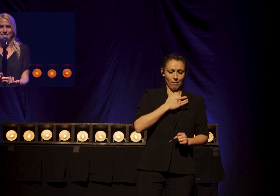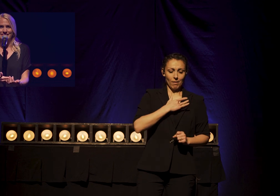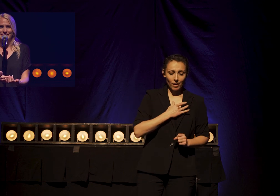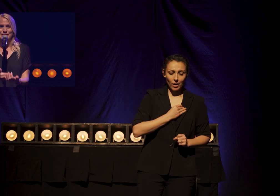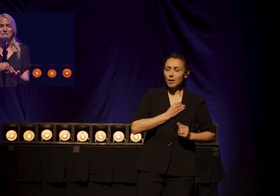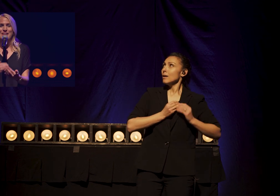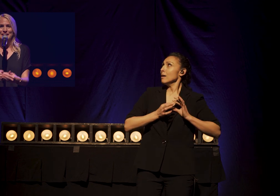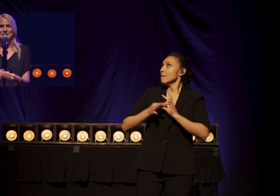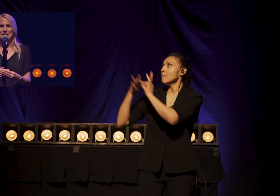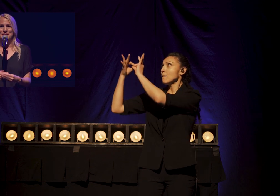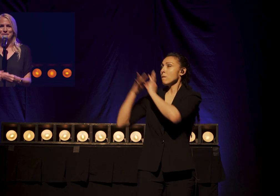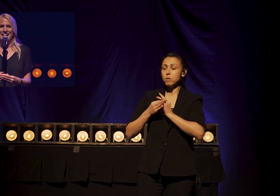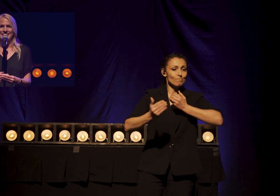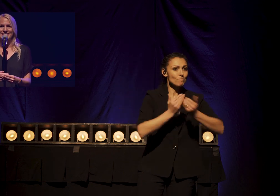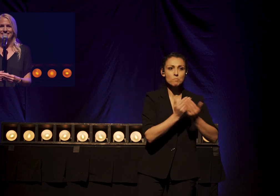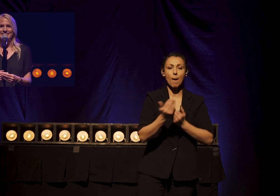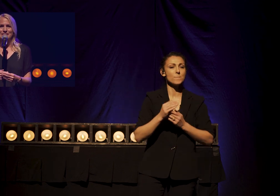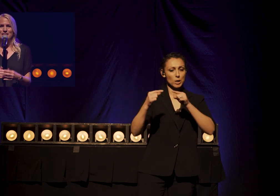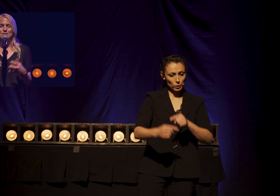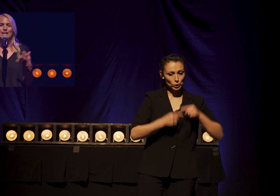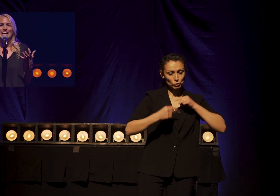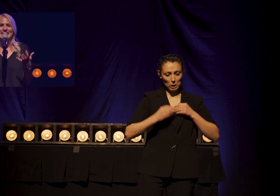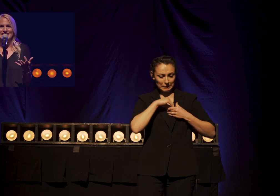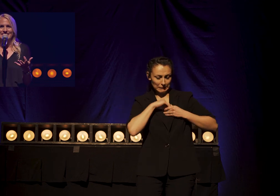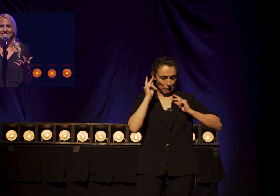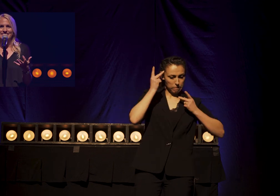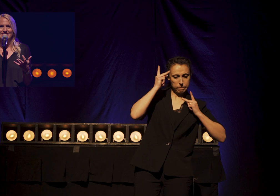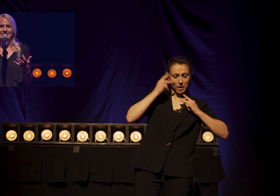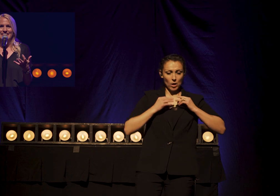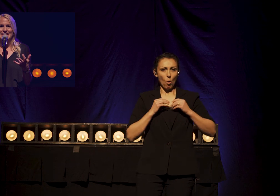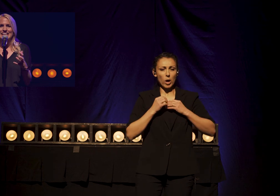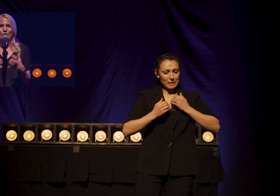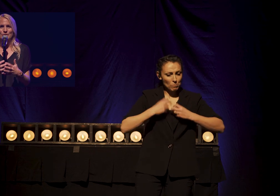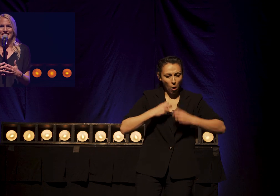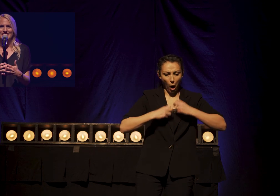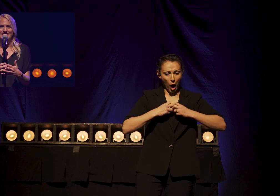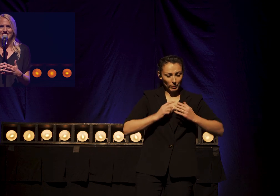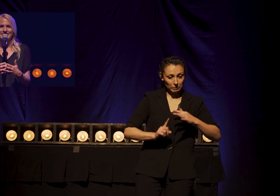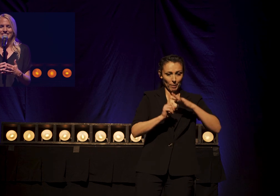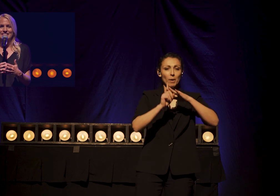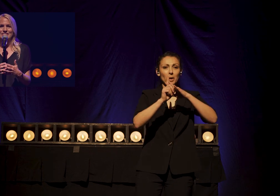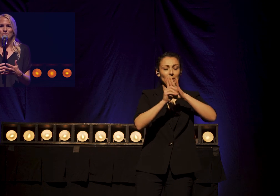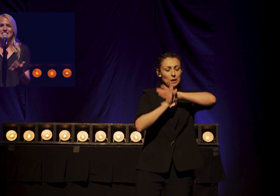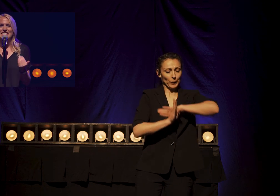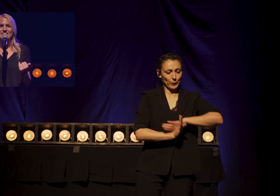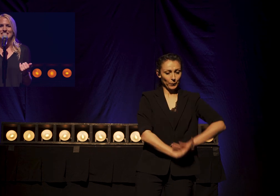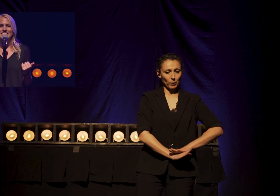No matter what comes our way Because we are his And he holds us So receive this